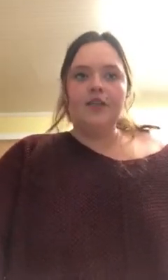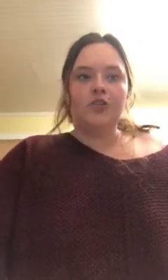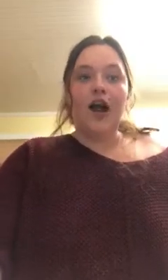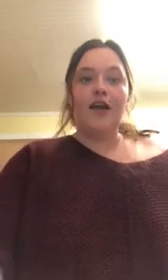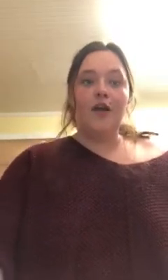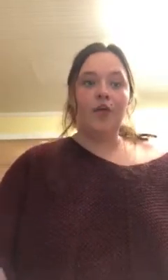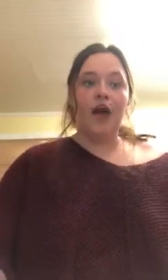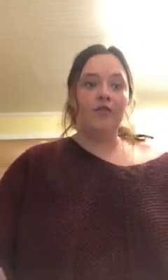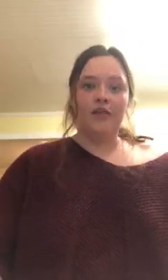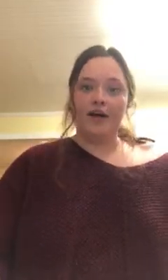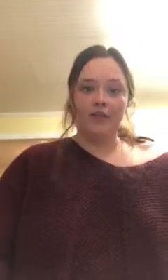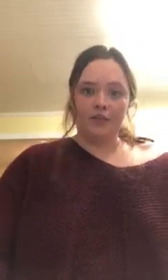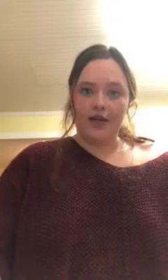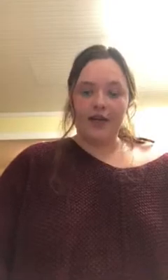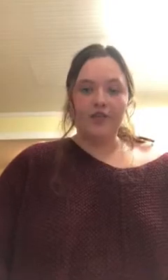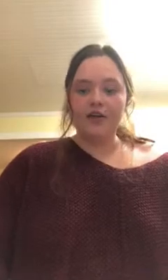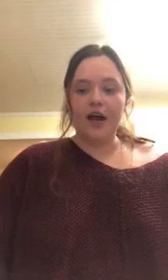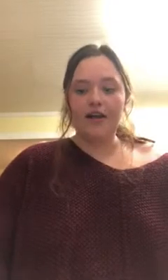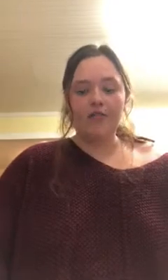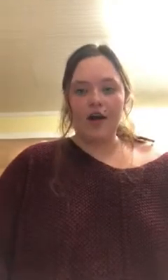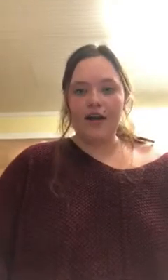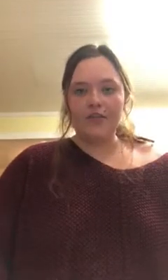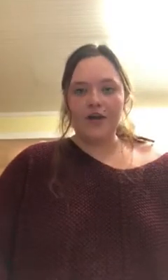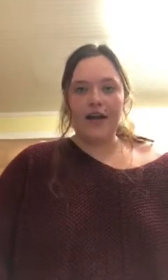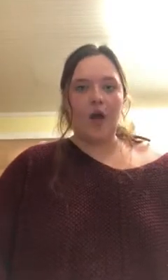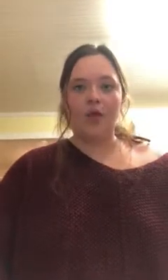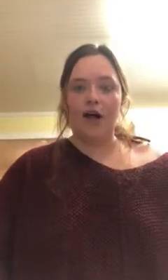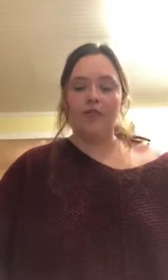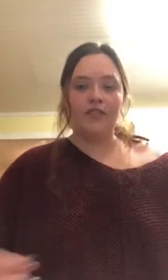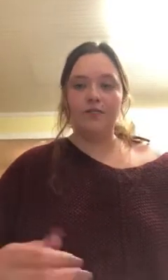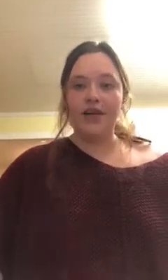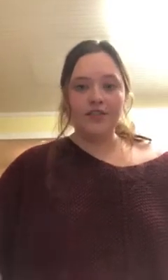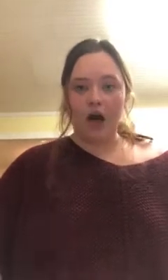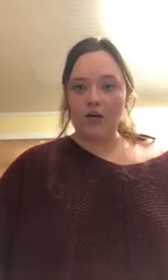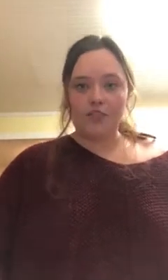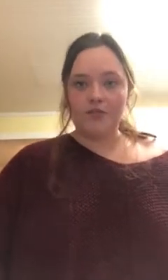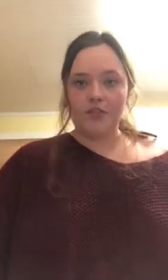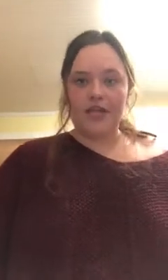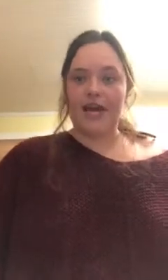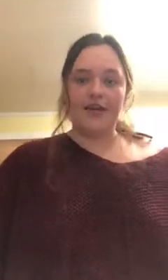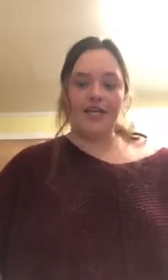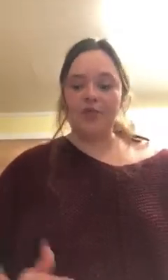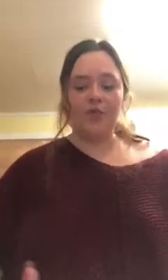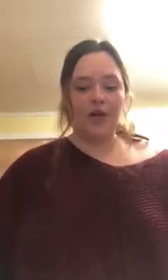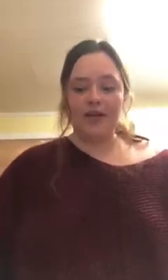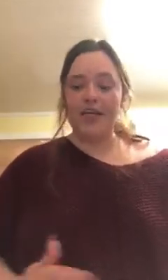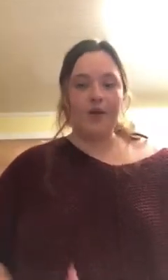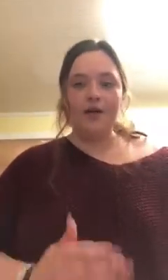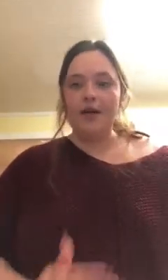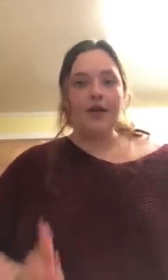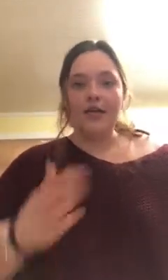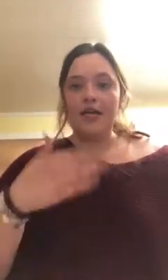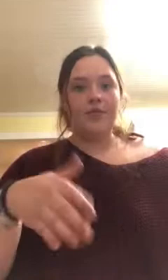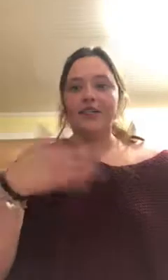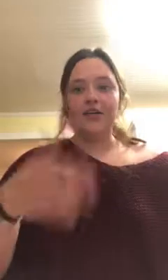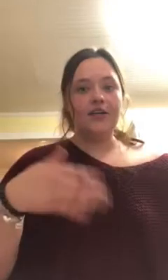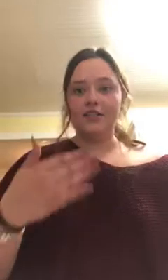try to apply for financial aid and if you cannot get on financial aid apply for as many scholarships as you can keep a keep keep continuously